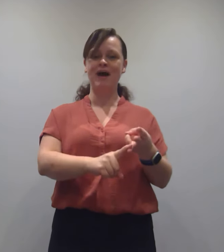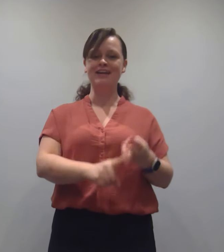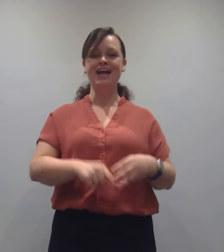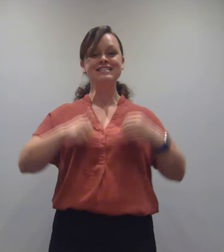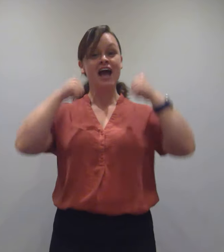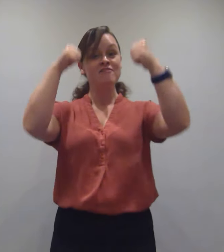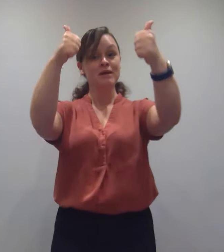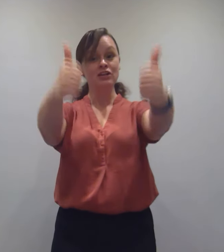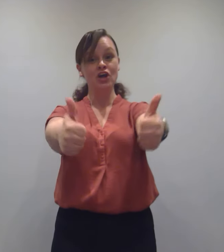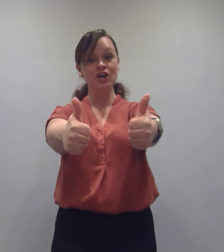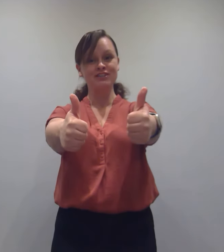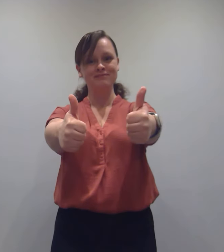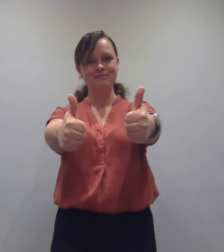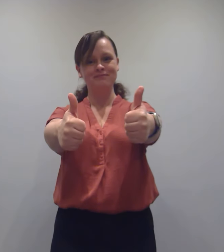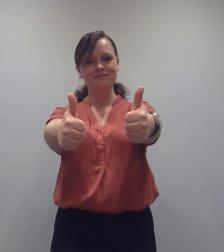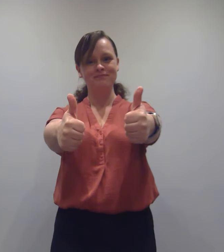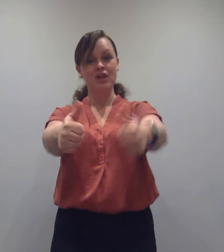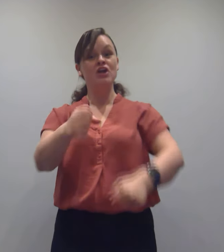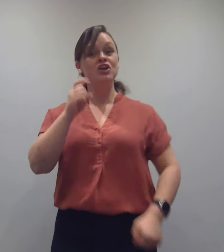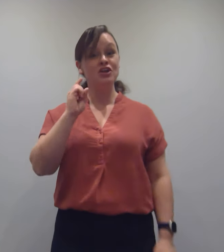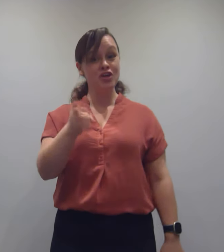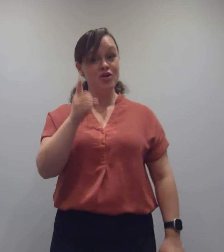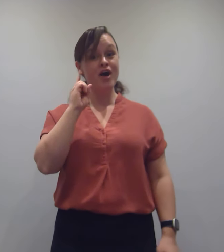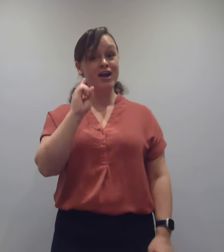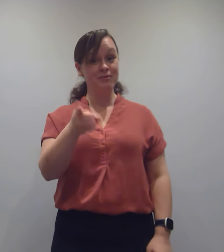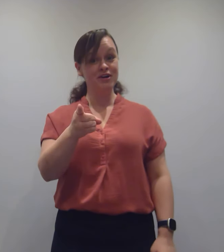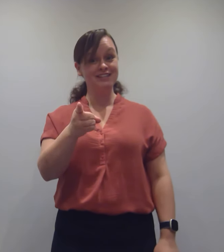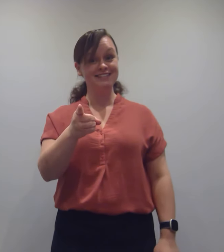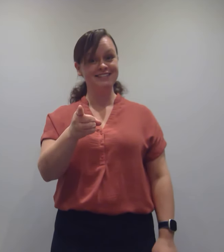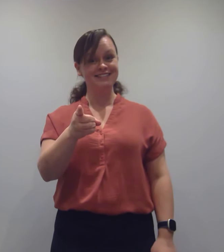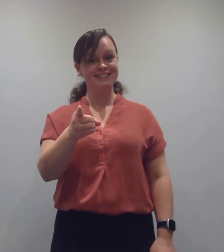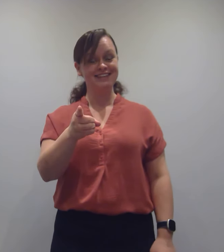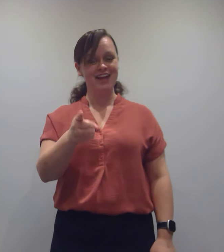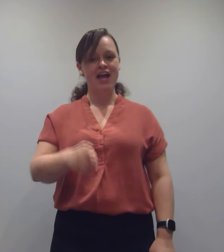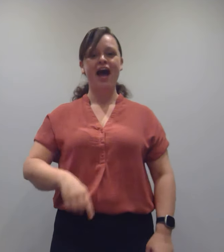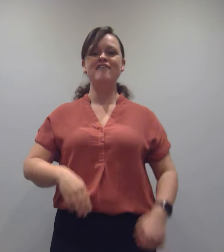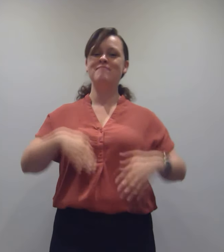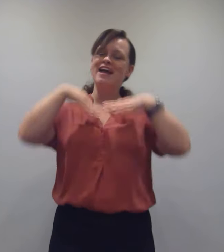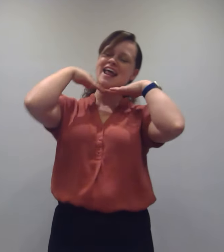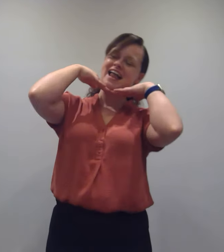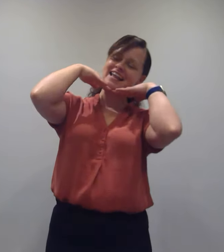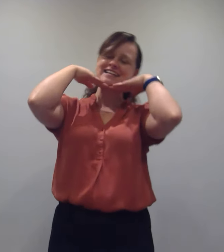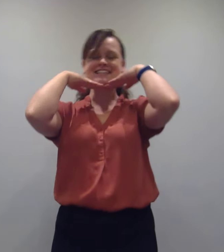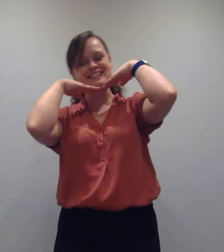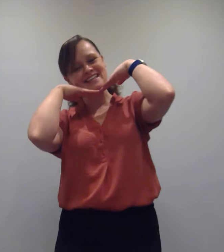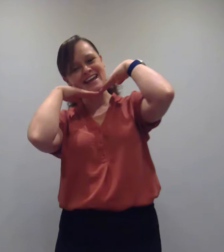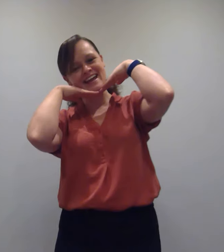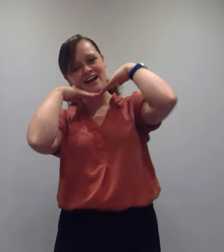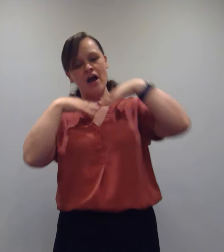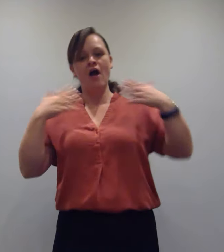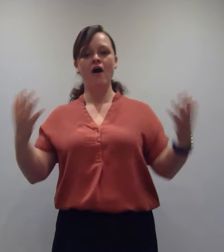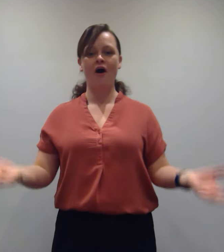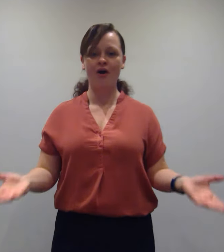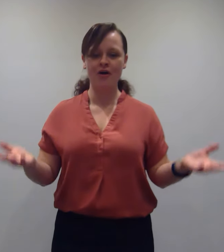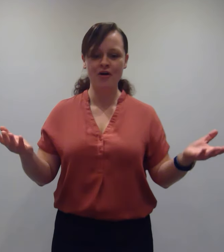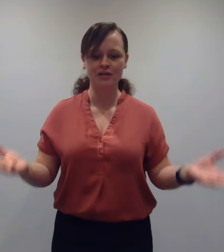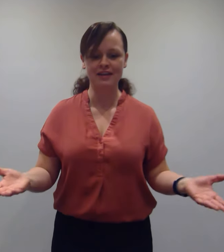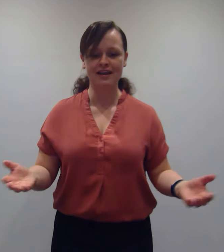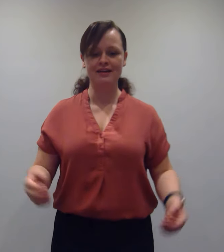kite. Cause I've been good, you knew I would. I've been a little dear, oh yeah.